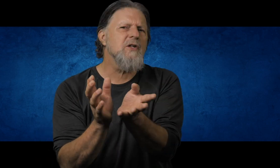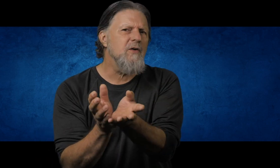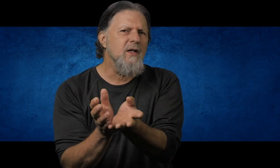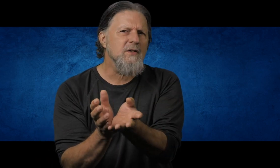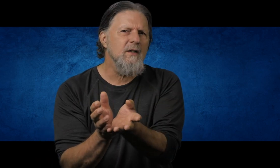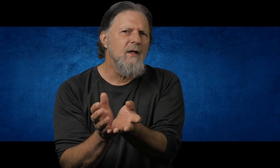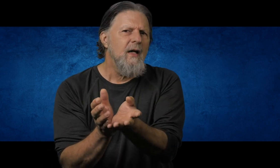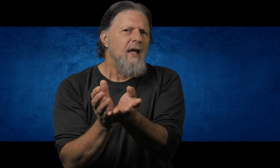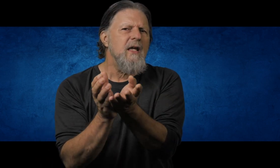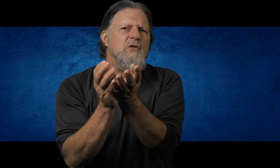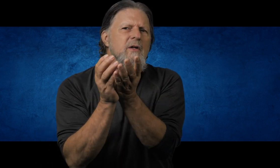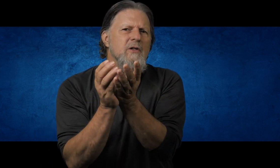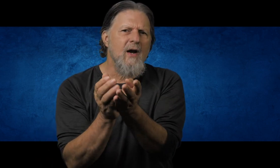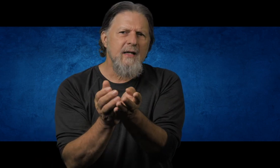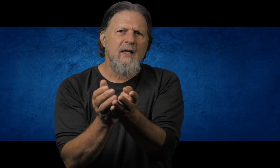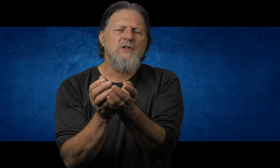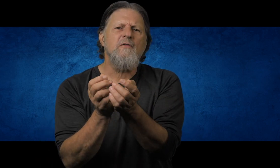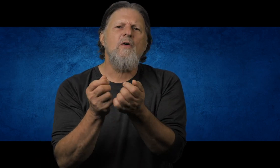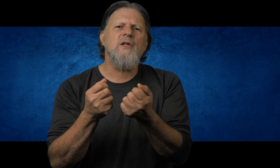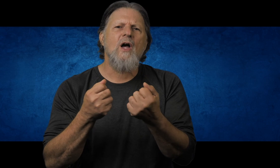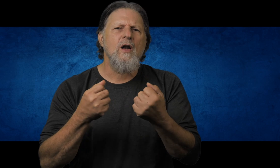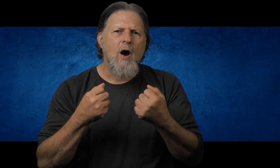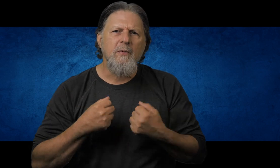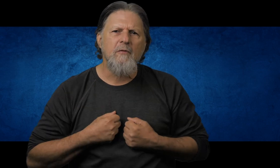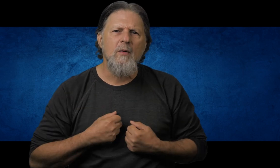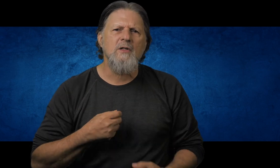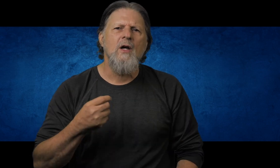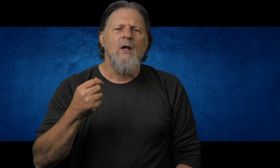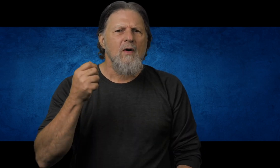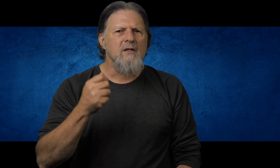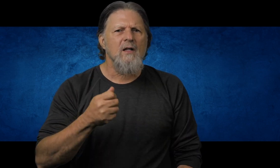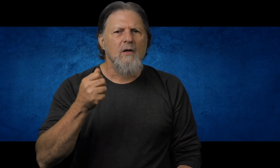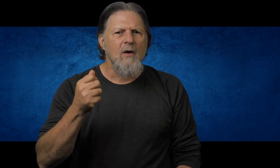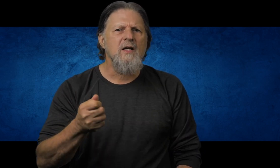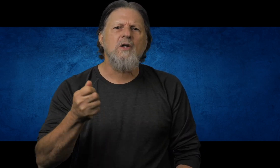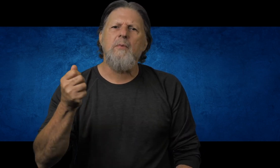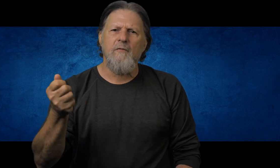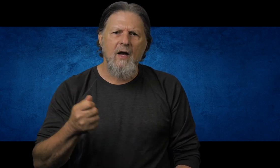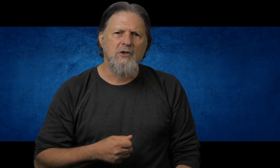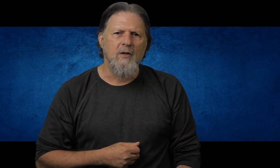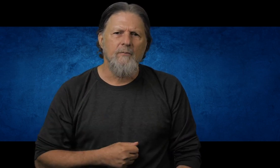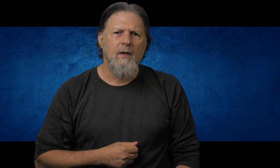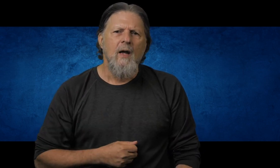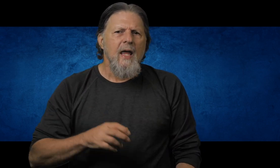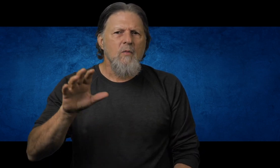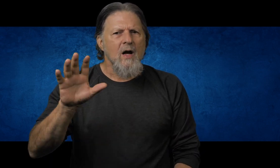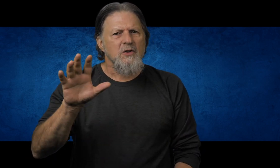to do this? He is going to try to get us to focus on our performance rather than Christ's perfection. He wants us